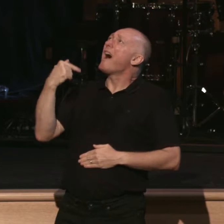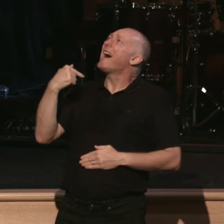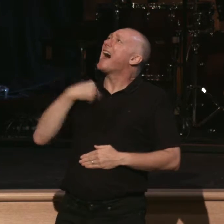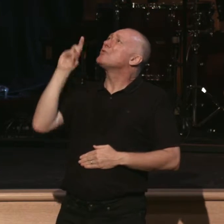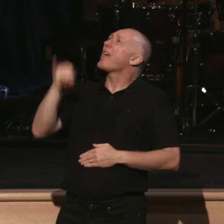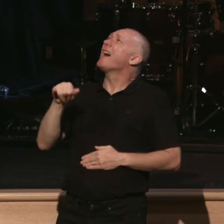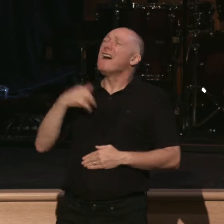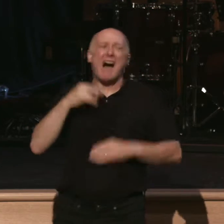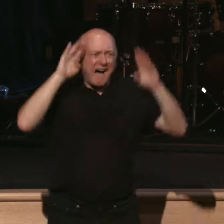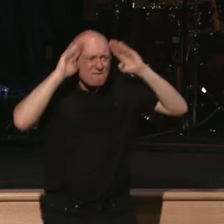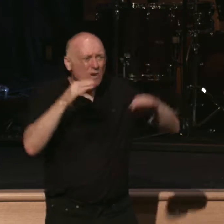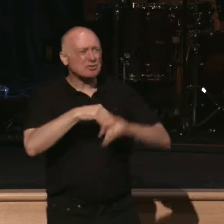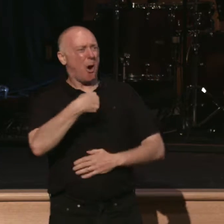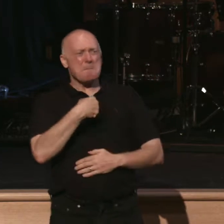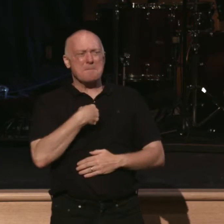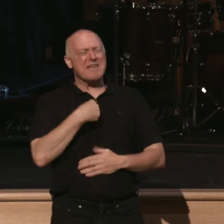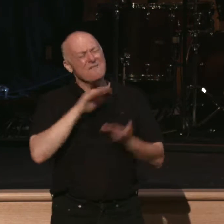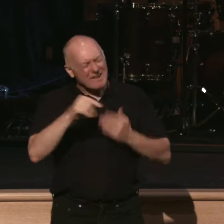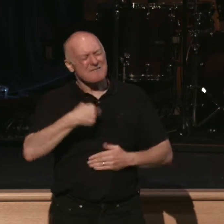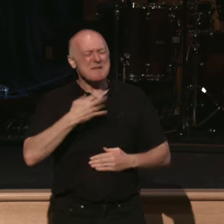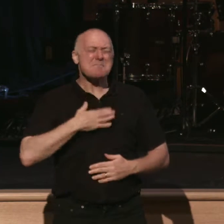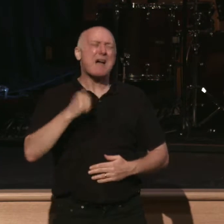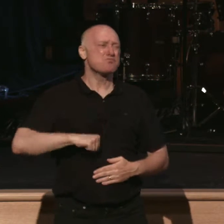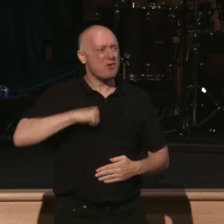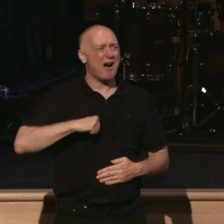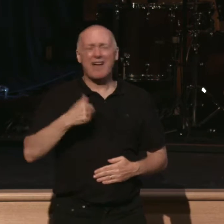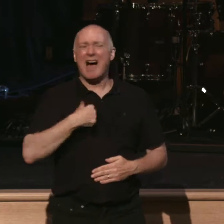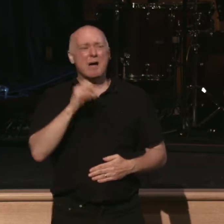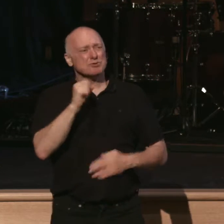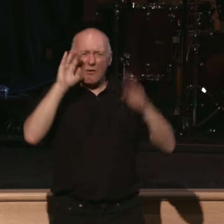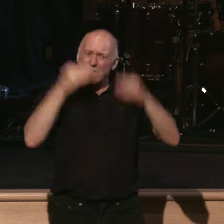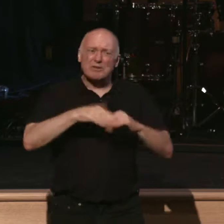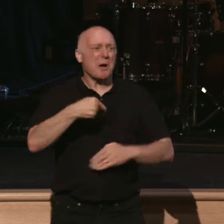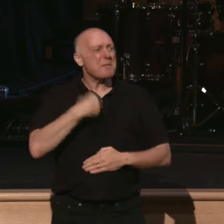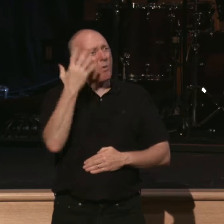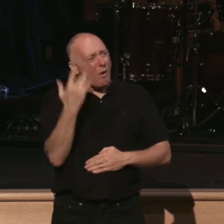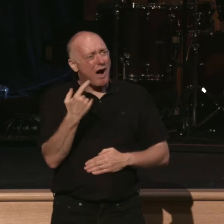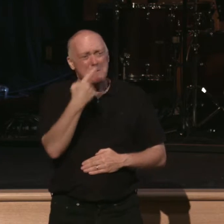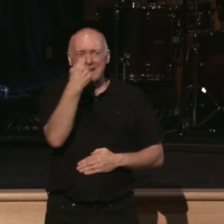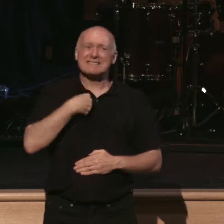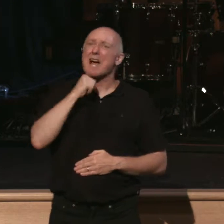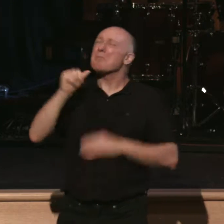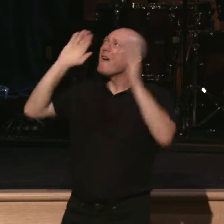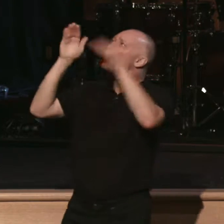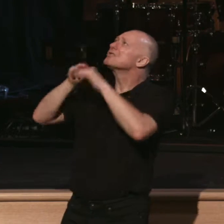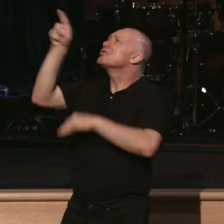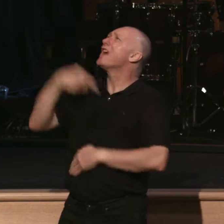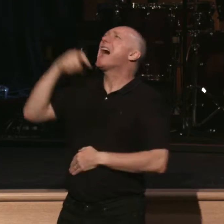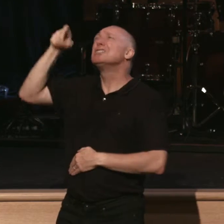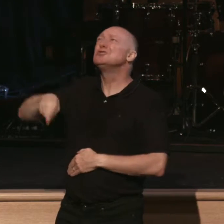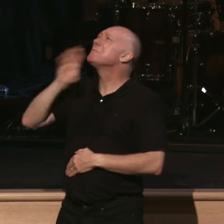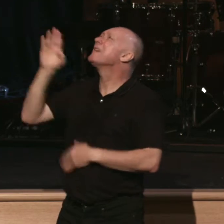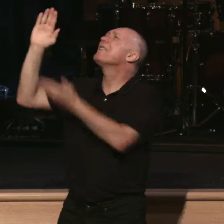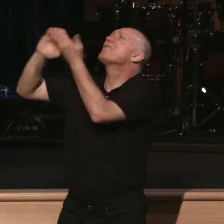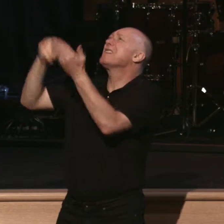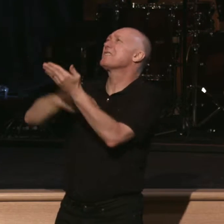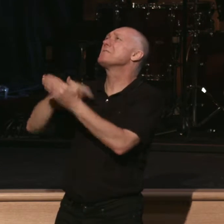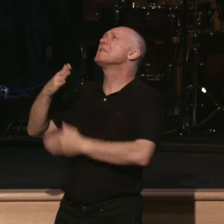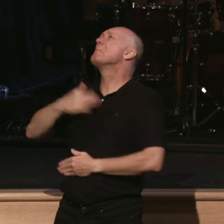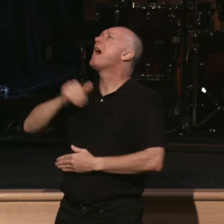focused on me. Forgive me for my pride. And I'm so focused on me. Because I'm not focused on you as I need to be. Forgive me for my unbelief.